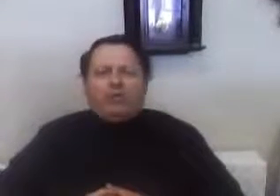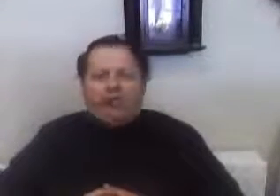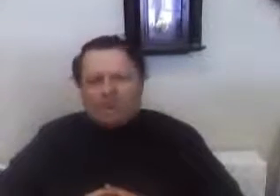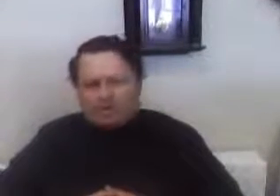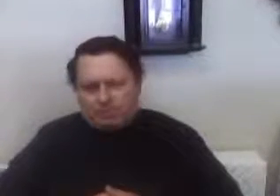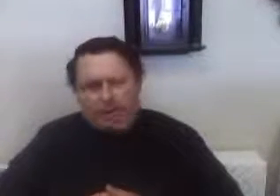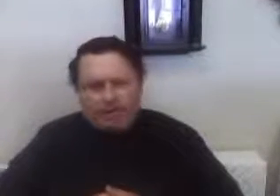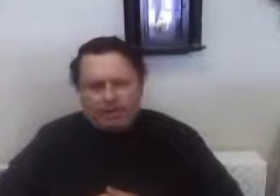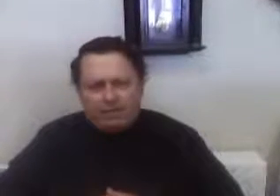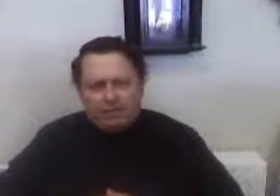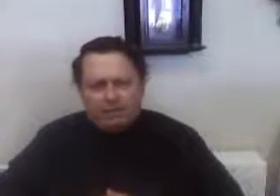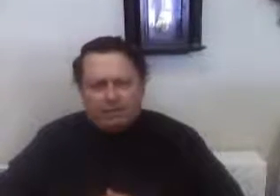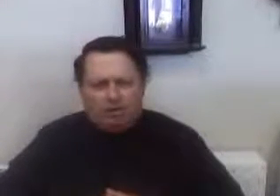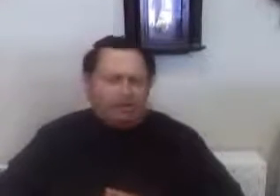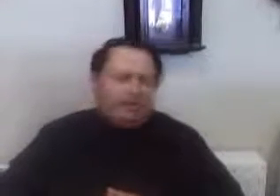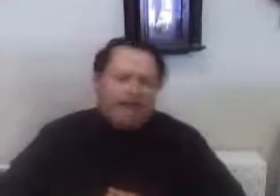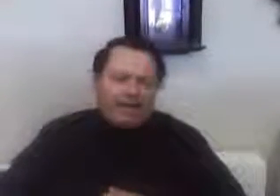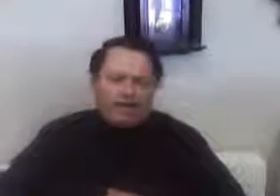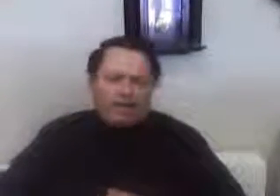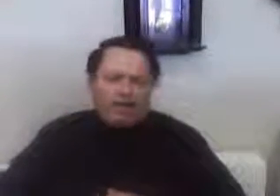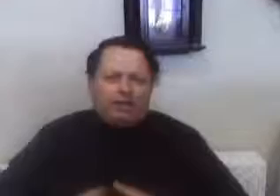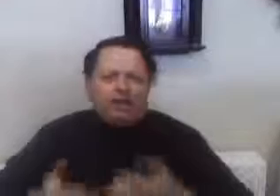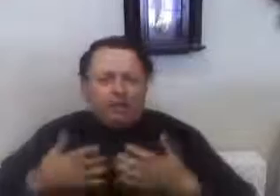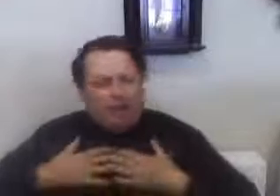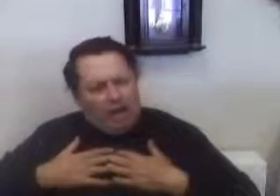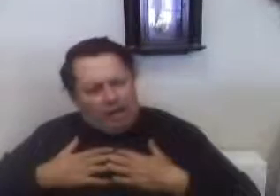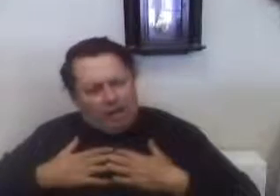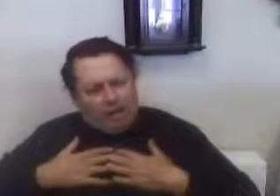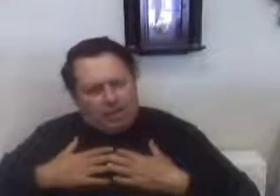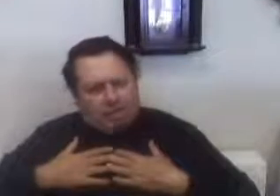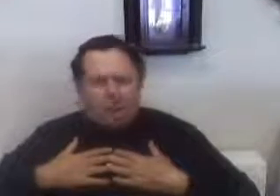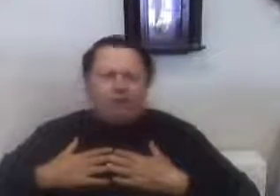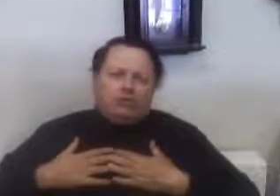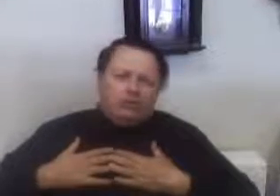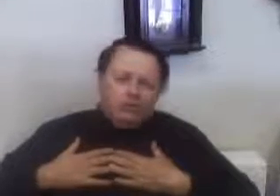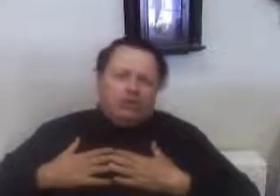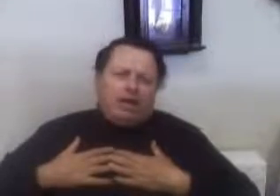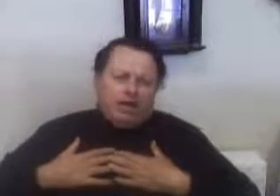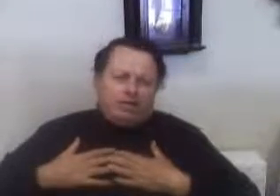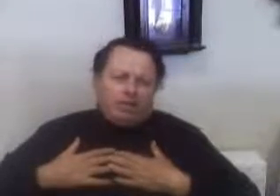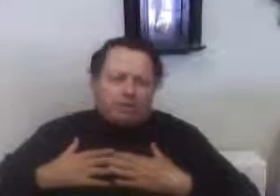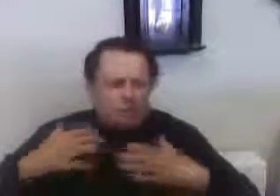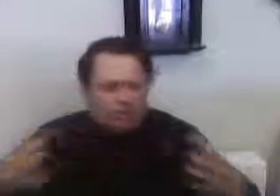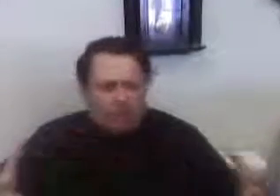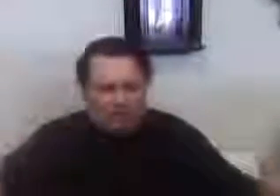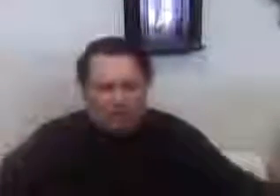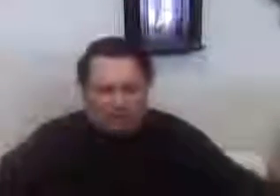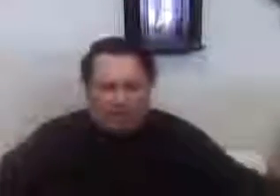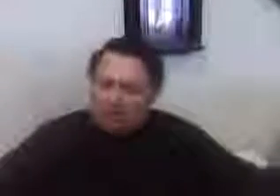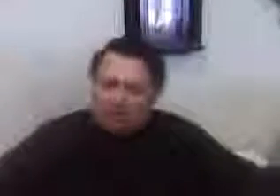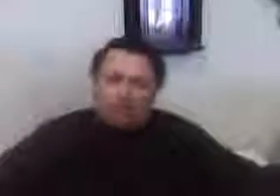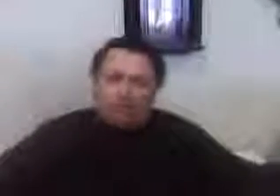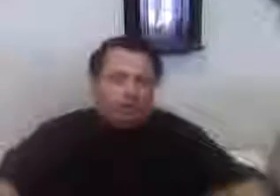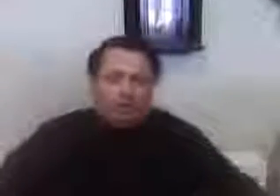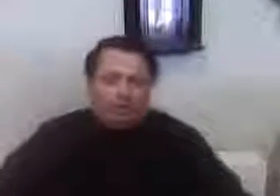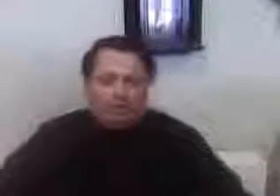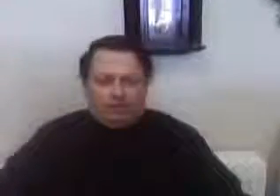don't have to spend or pay taxes on it, I did it so I expect you to give me at least a billion of it.